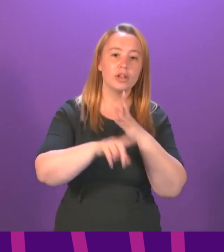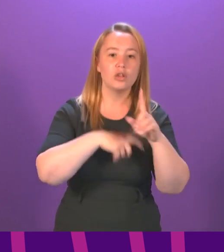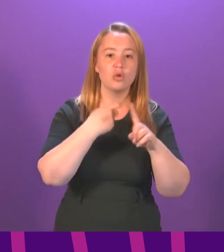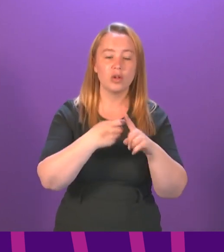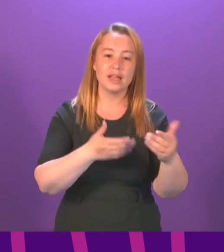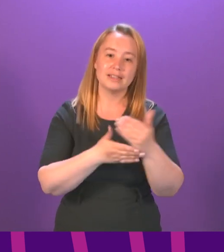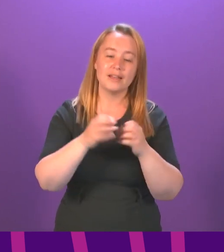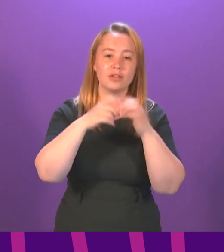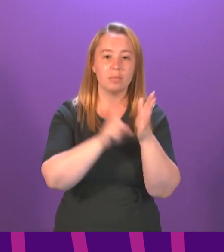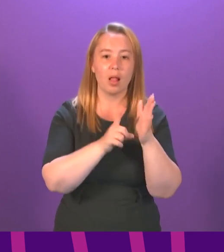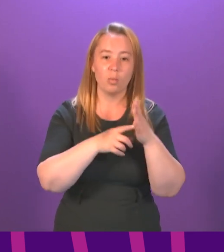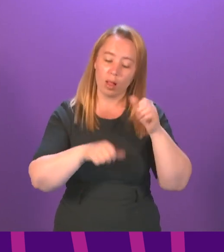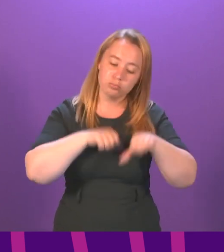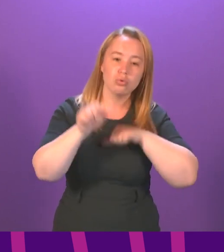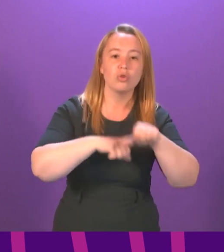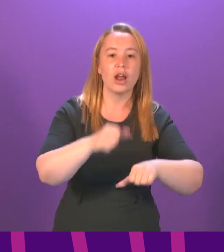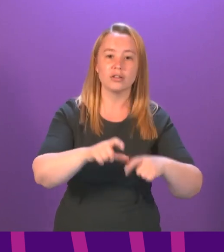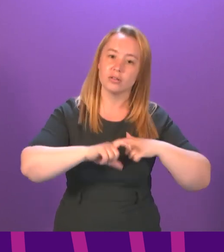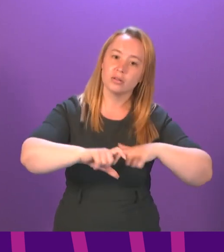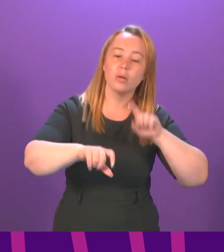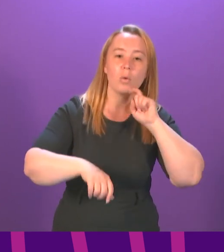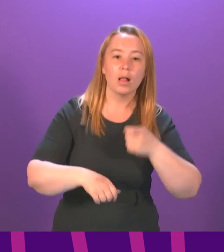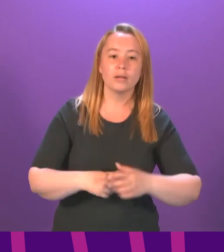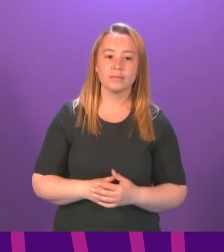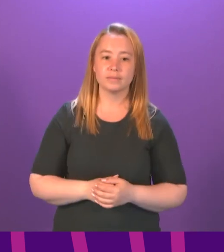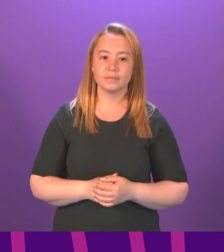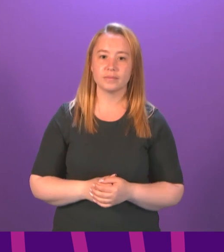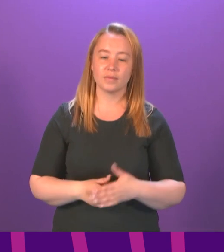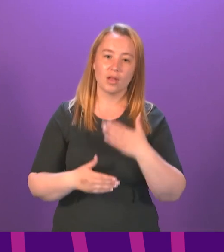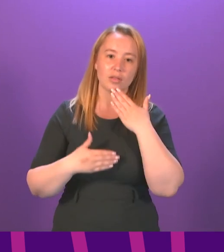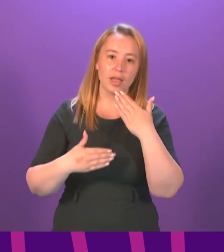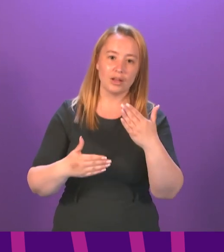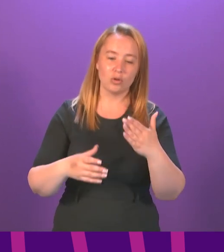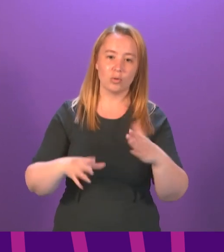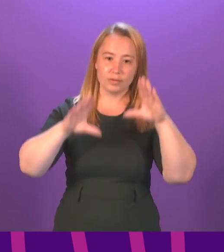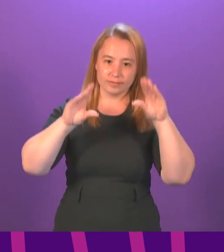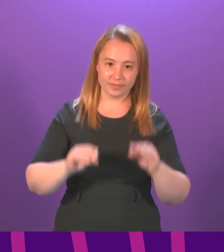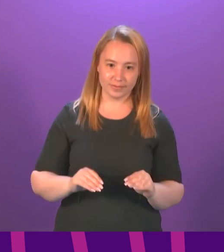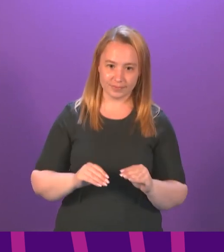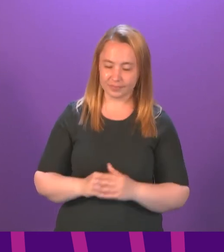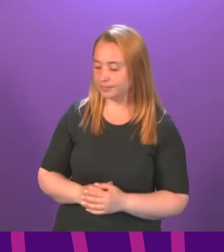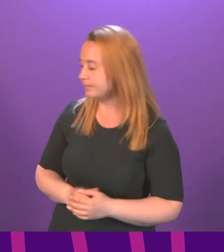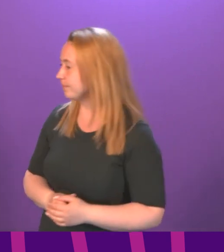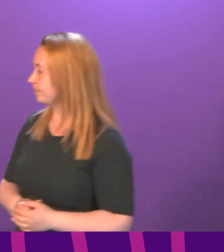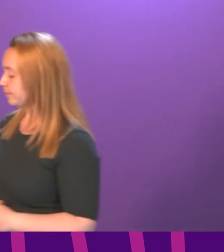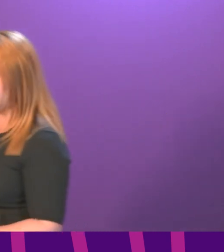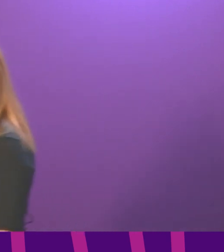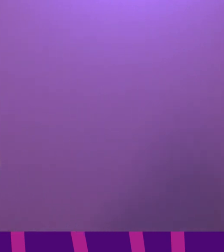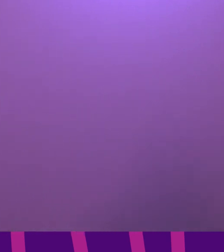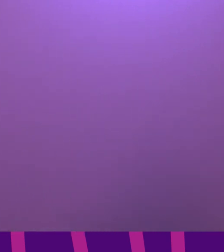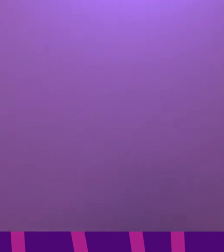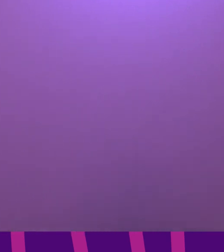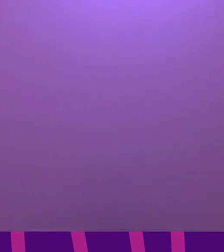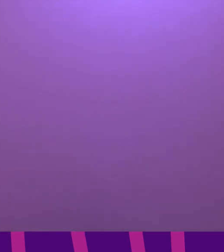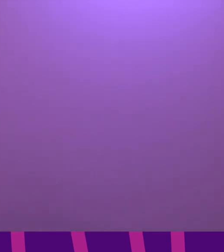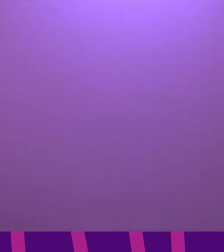online safety bill which they have committed to providing. Thank you. Thank Thank concludes topical questions. The next item